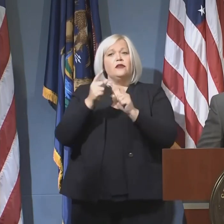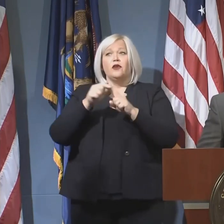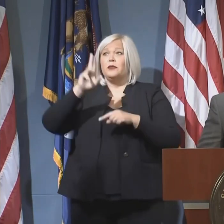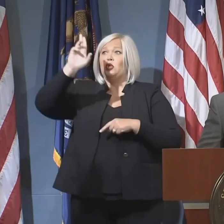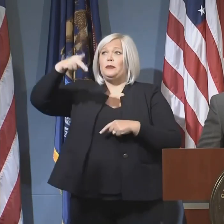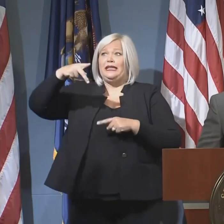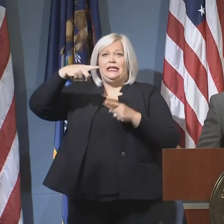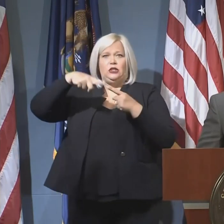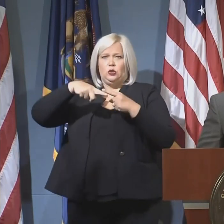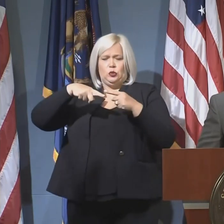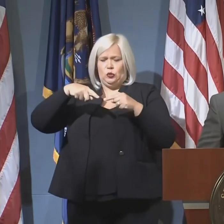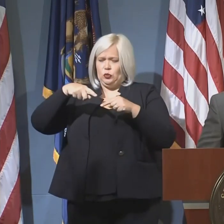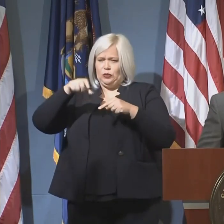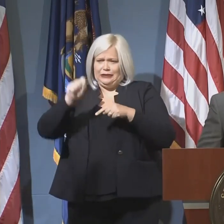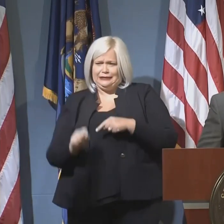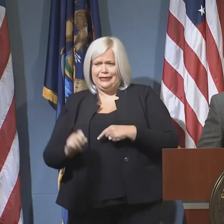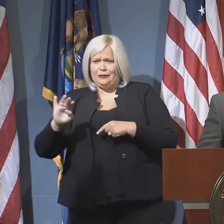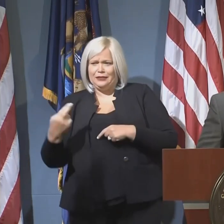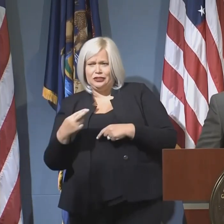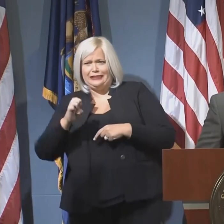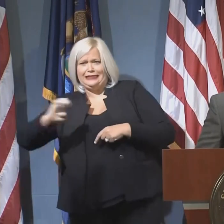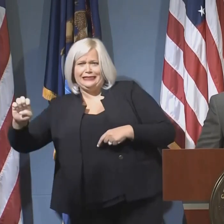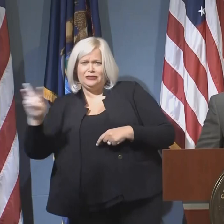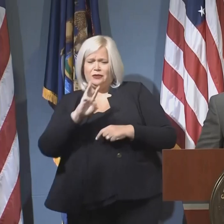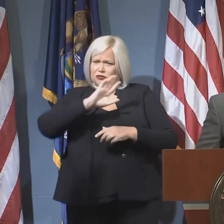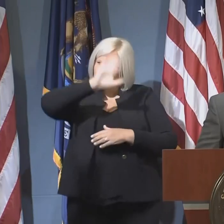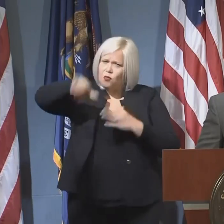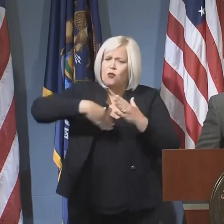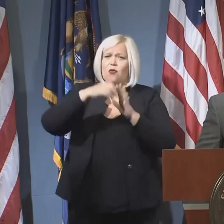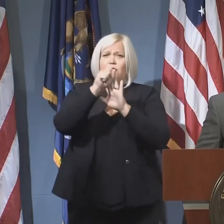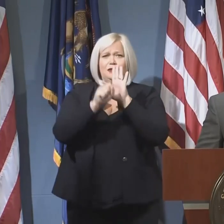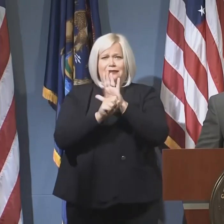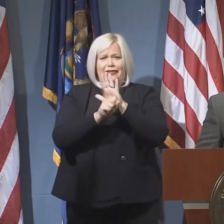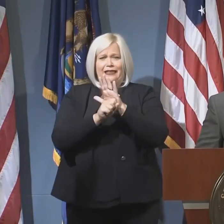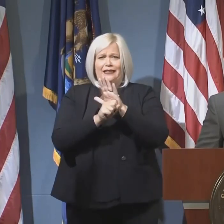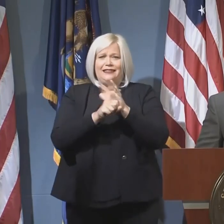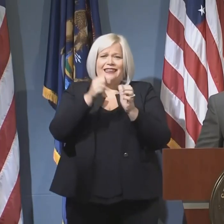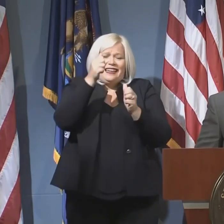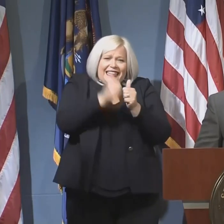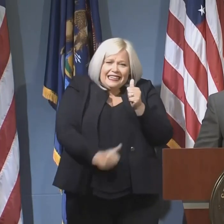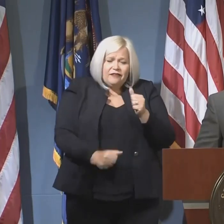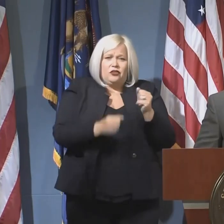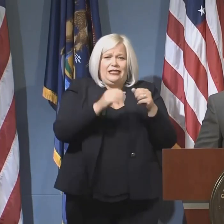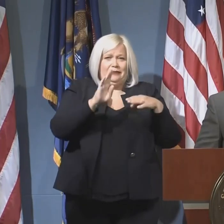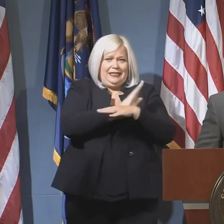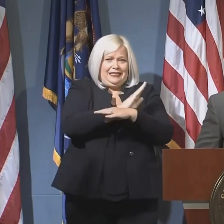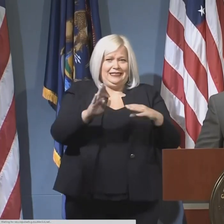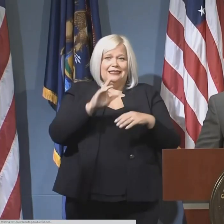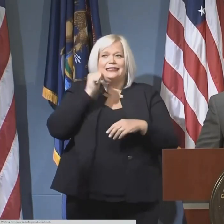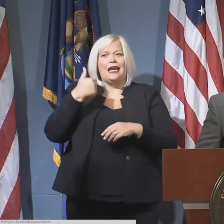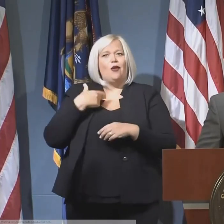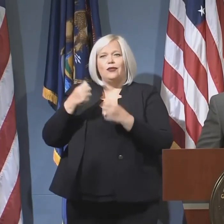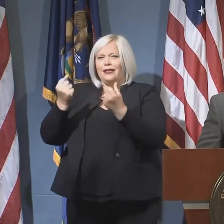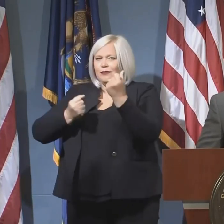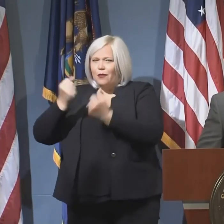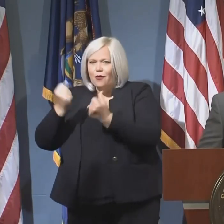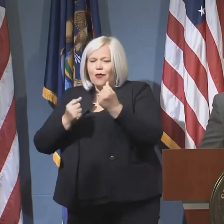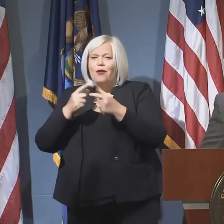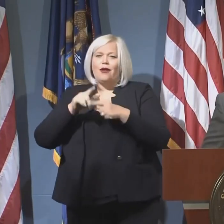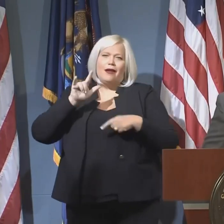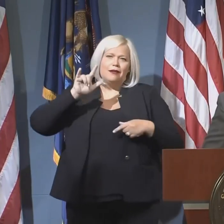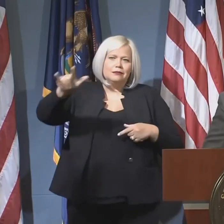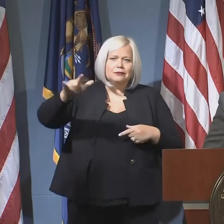to the southern border, from east to west. We work in every industry, not just automotive, but aerospace, agriculture,